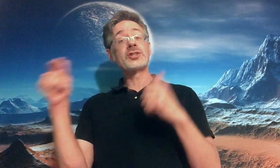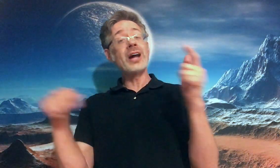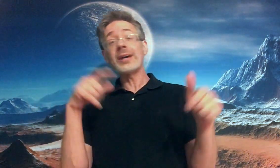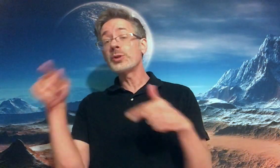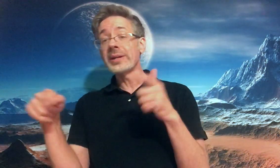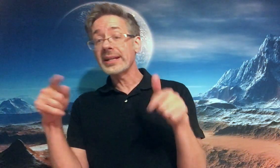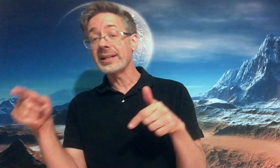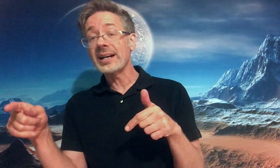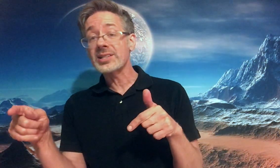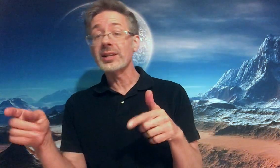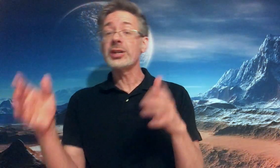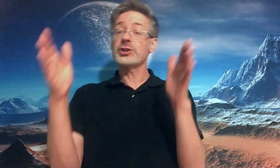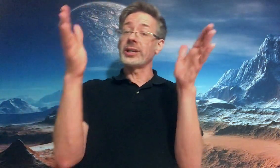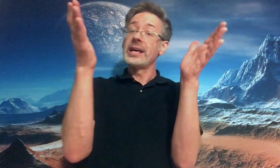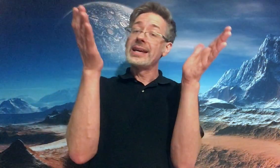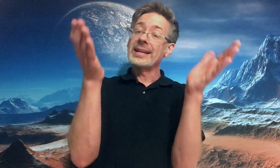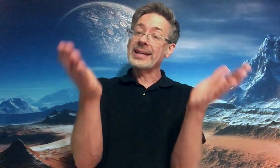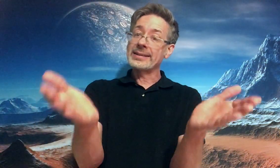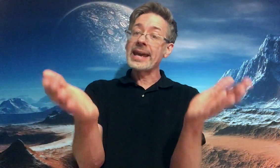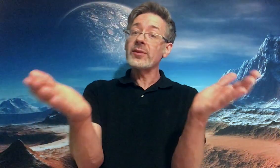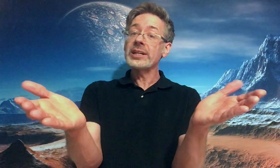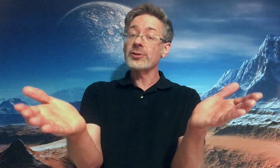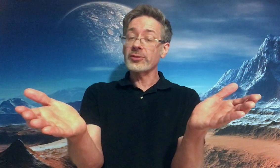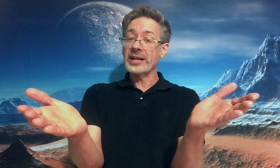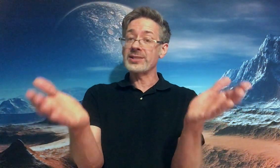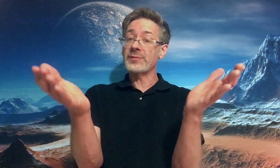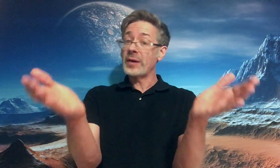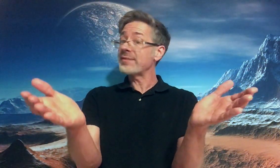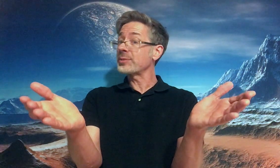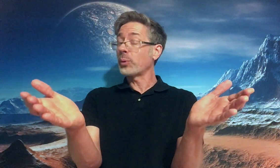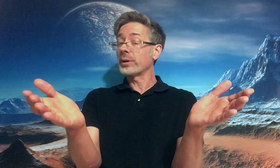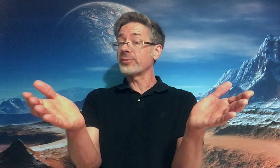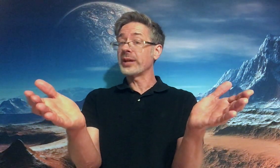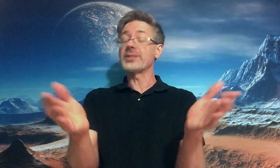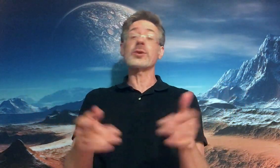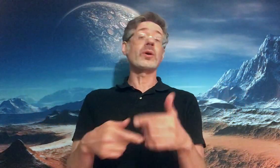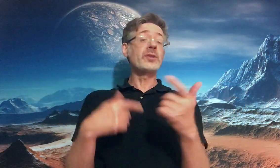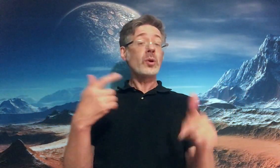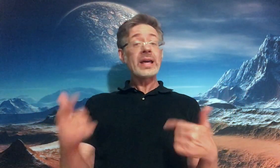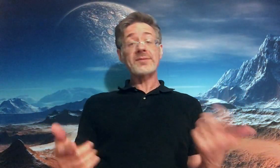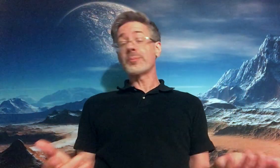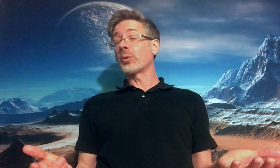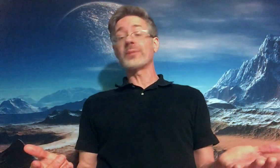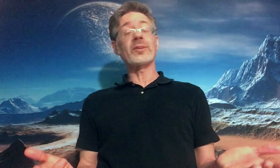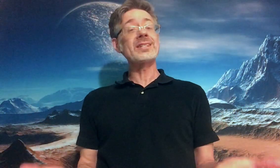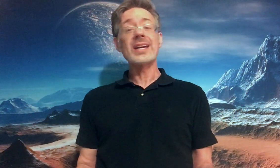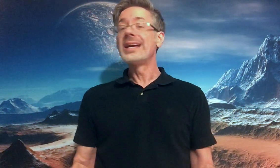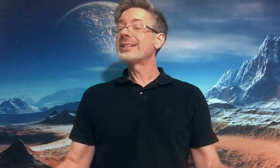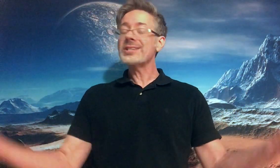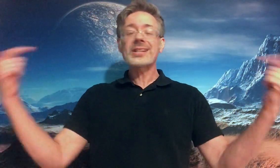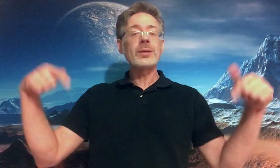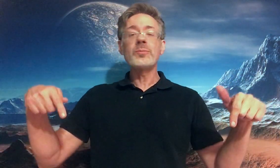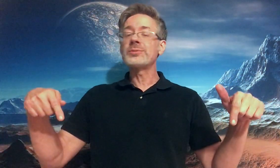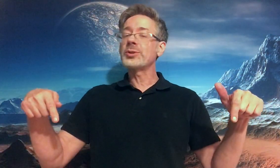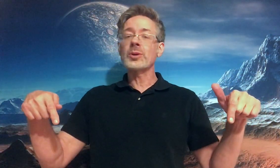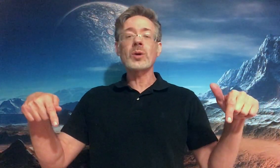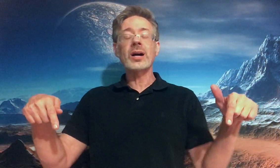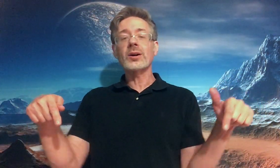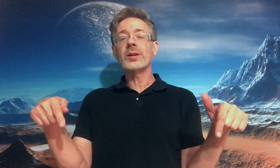not doing it in isolation. Telling your friends, if you have supportive friends, or if you don't have supportive friends, just come to the Rock Hard